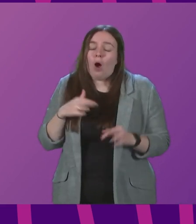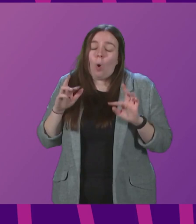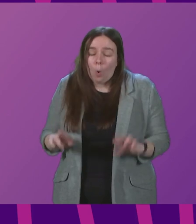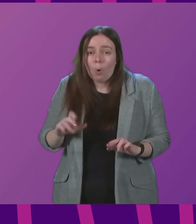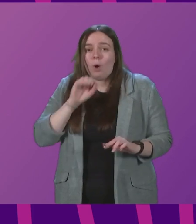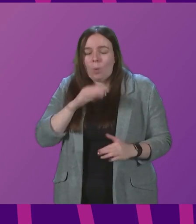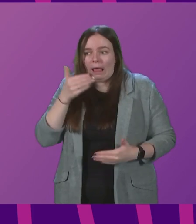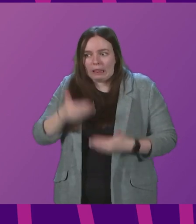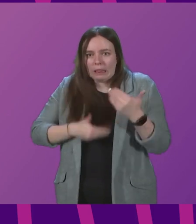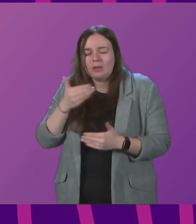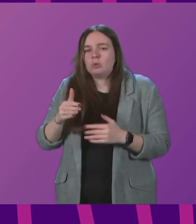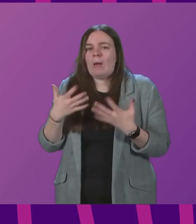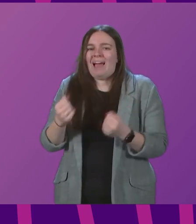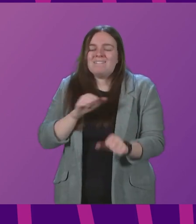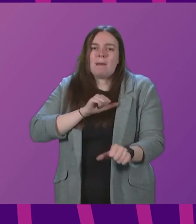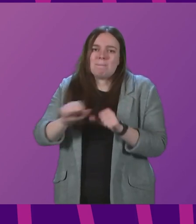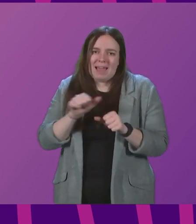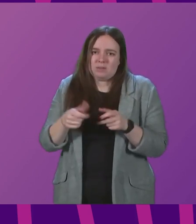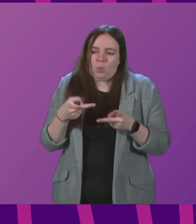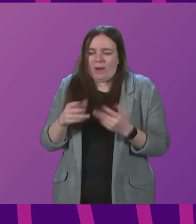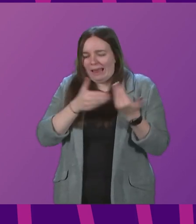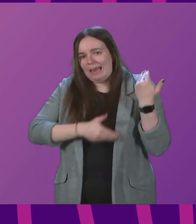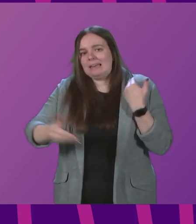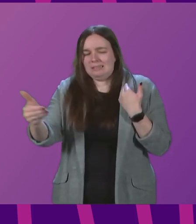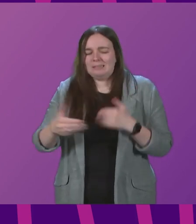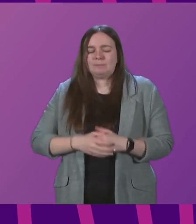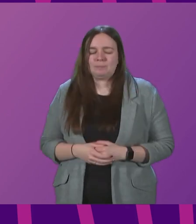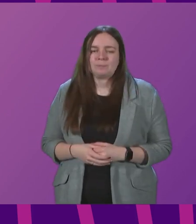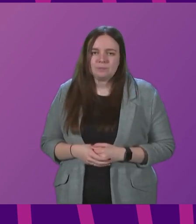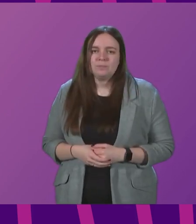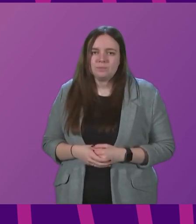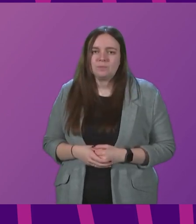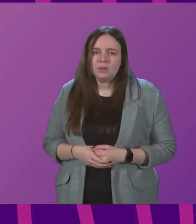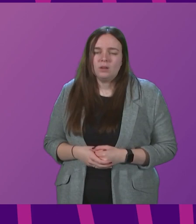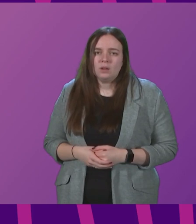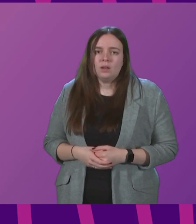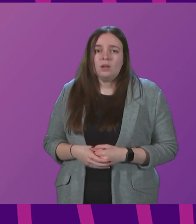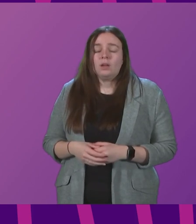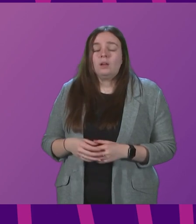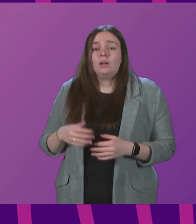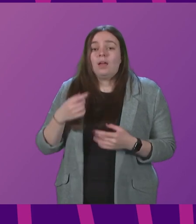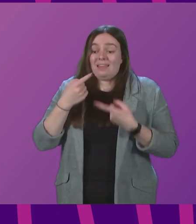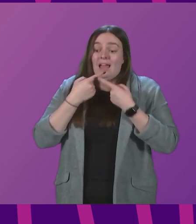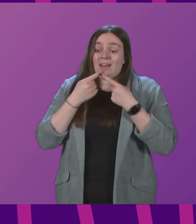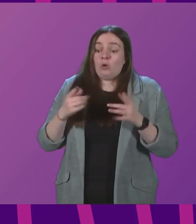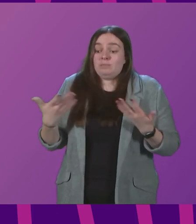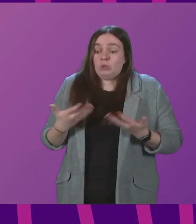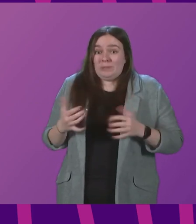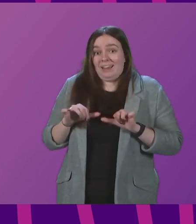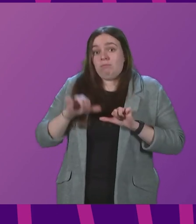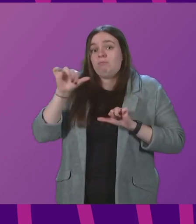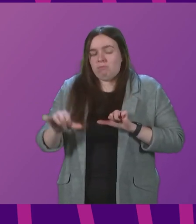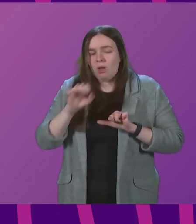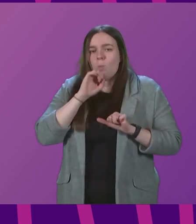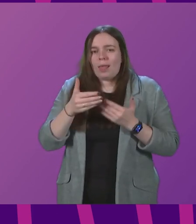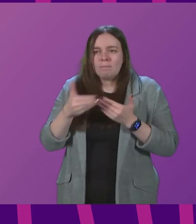to find better ways forward on this. After the announcements I have made today, we will have